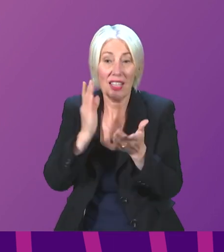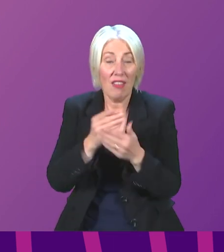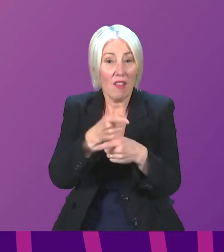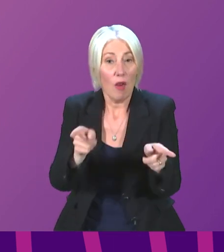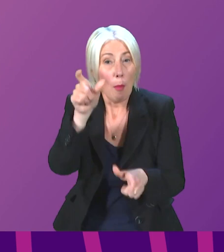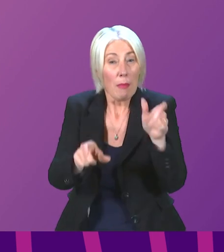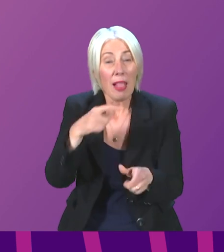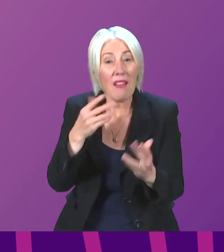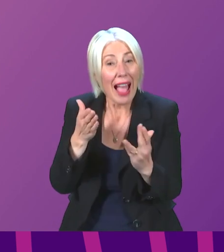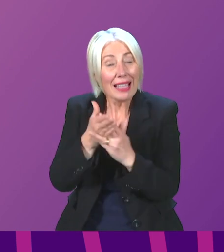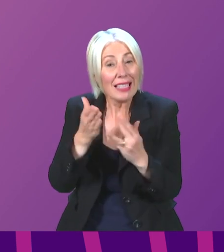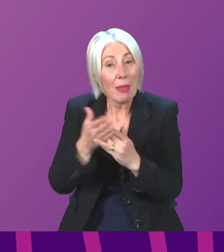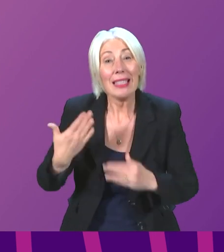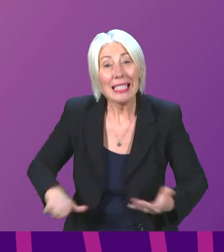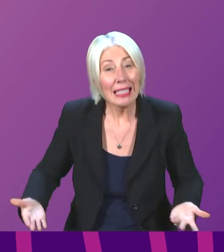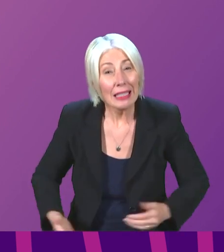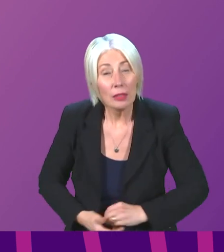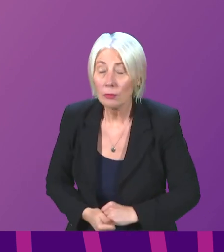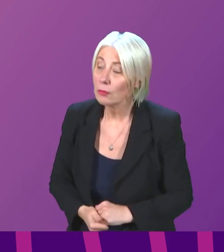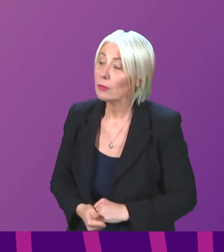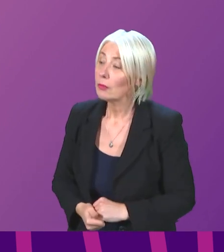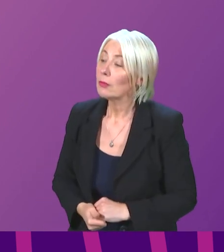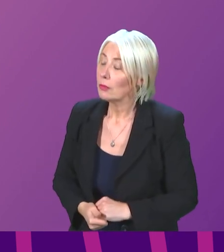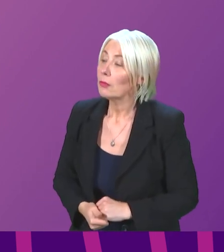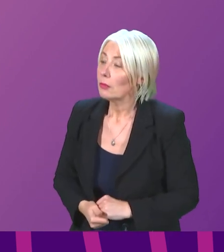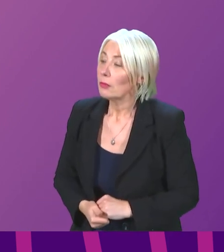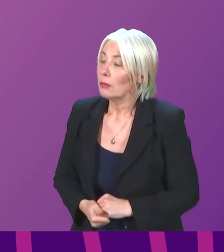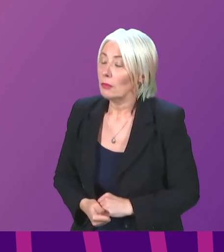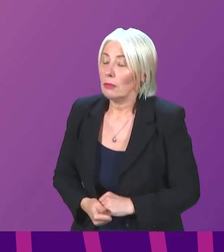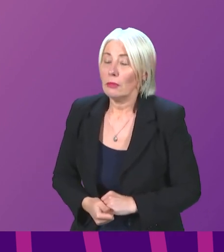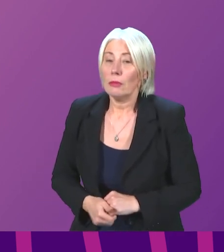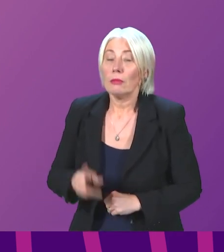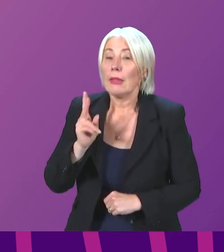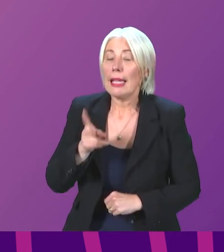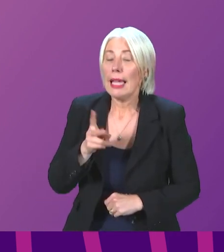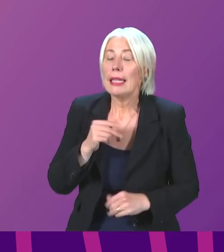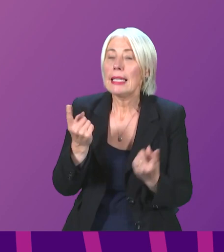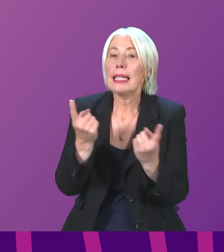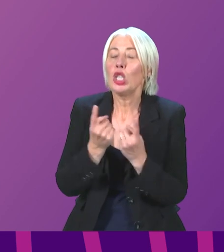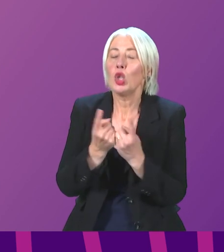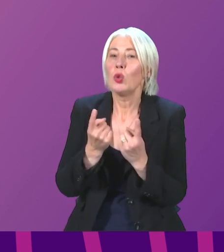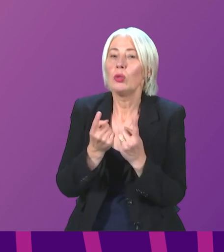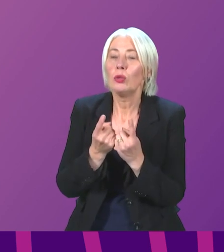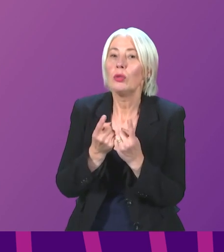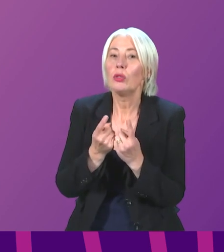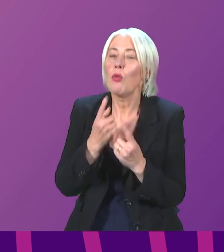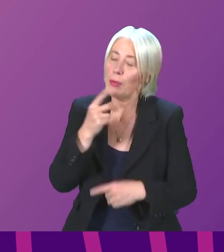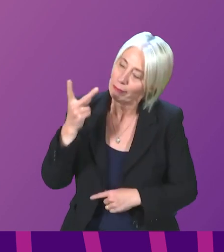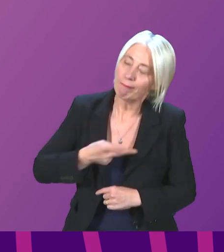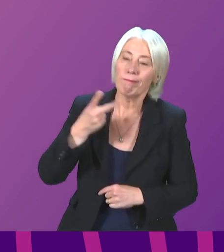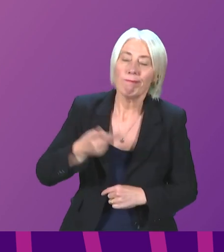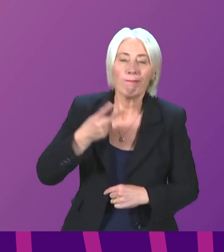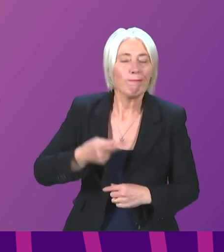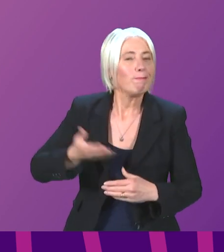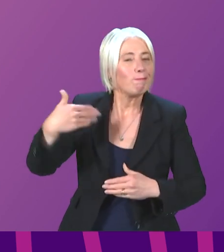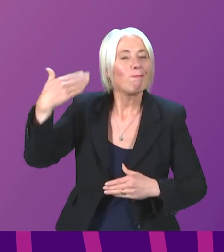with accessibility needs? The Cabinet Secretary. So, again, this is an issue that has been well rehearsed in